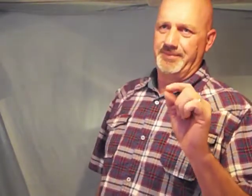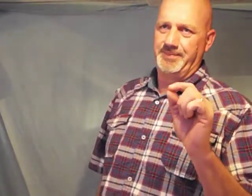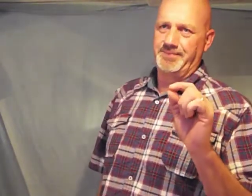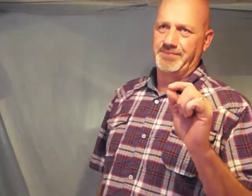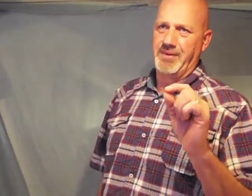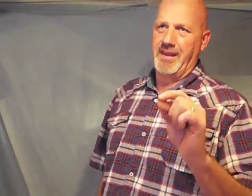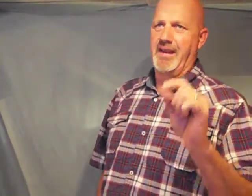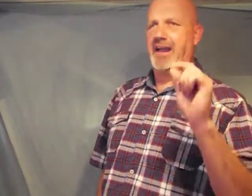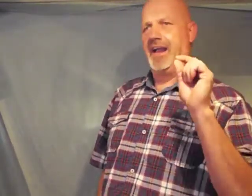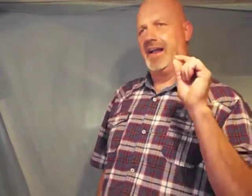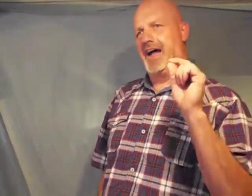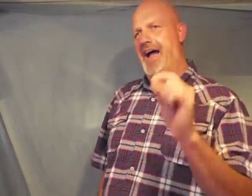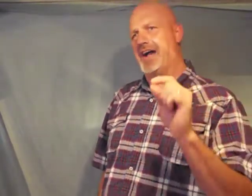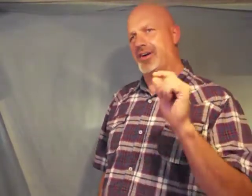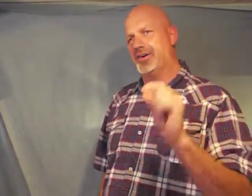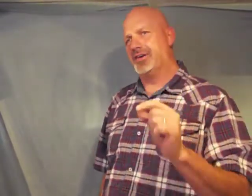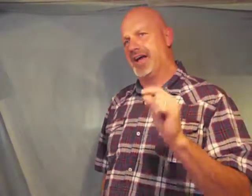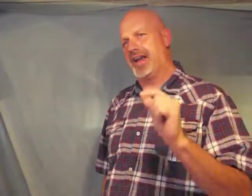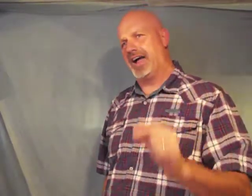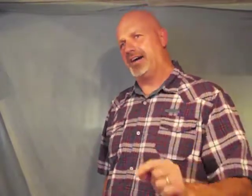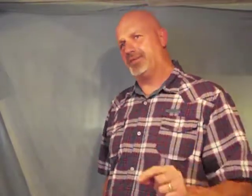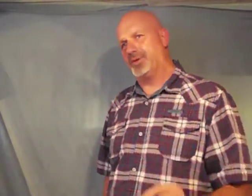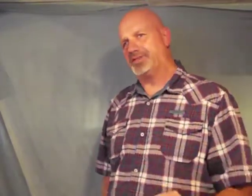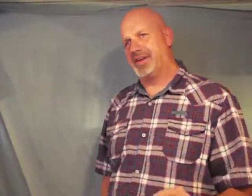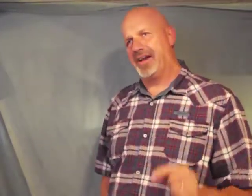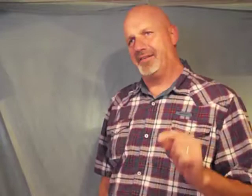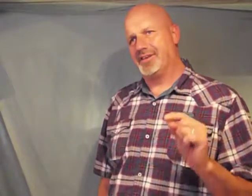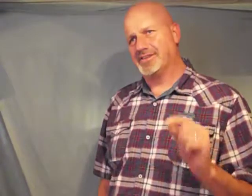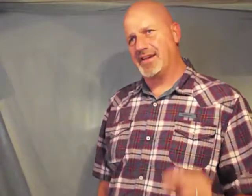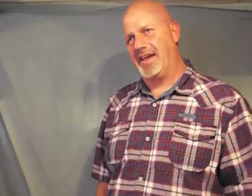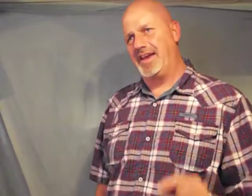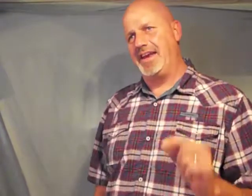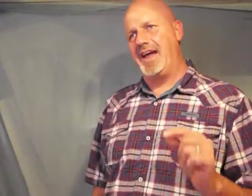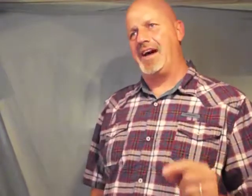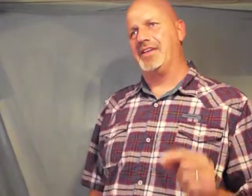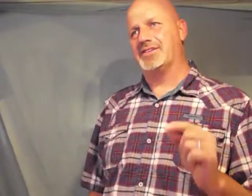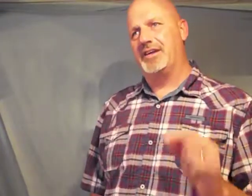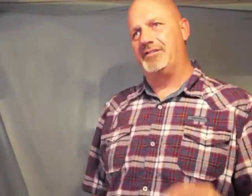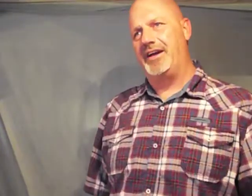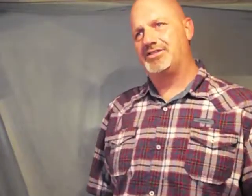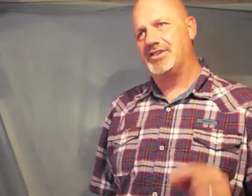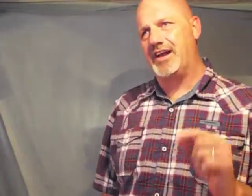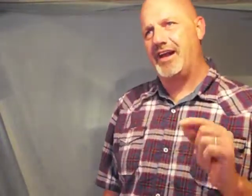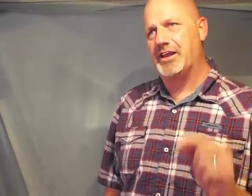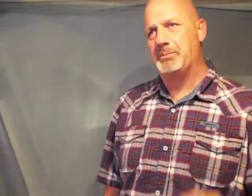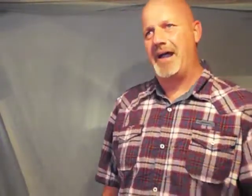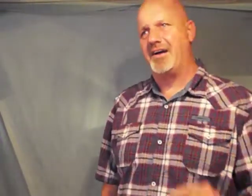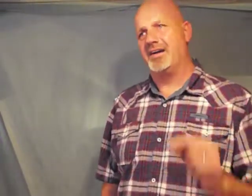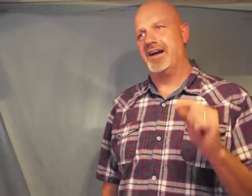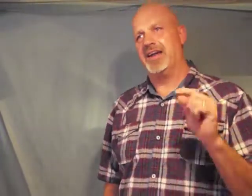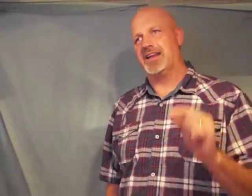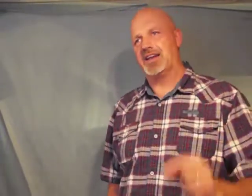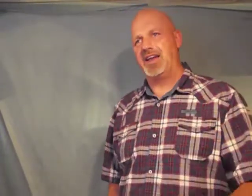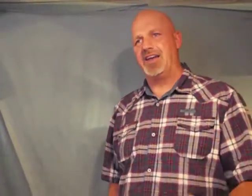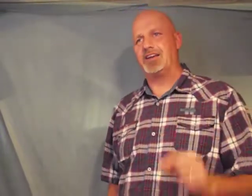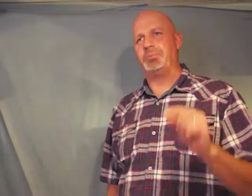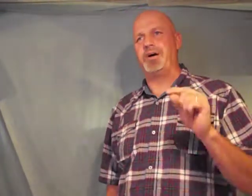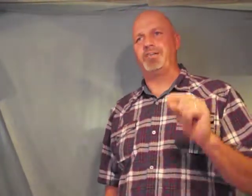and I heard a loud voice in heaven saying now the salvation and the power and the kingdom of